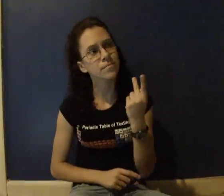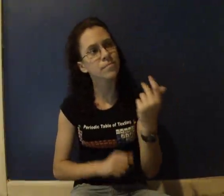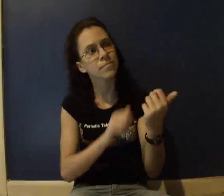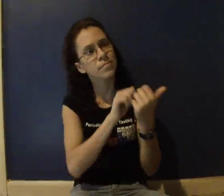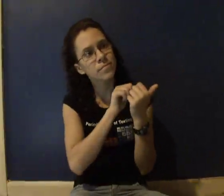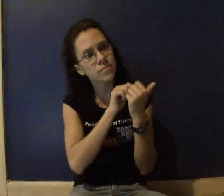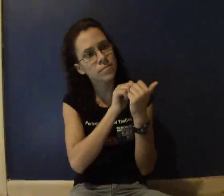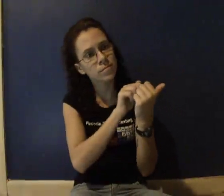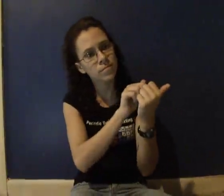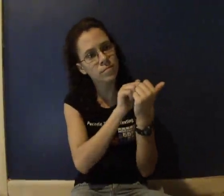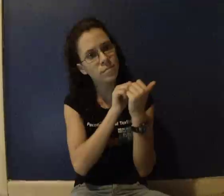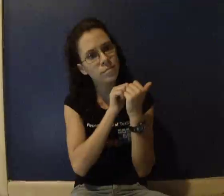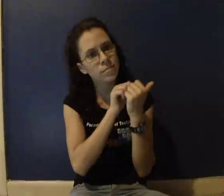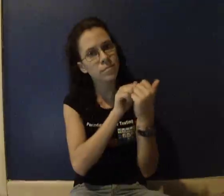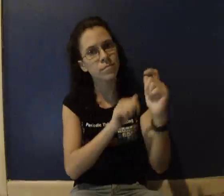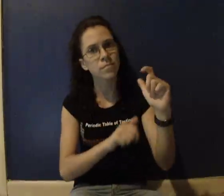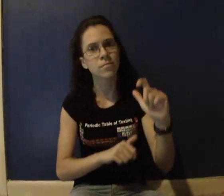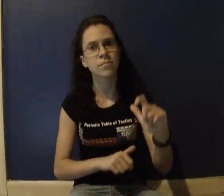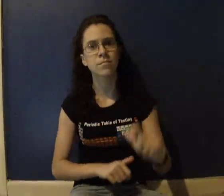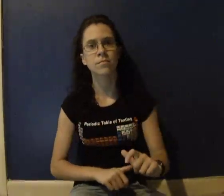love is good, it's something